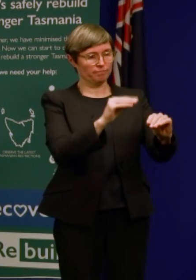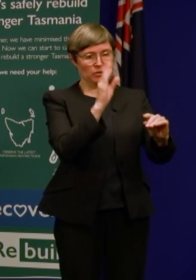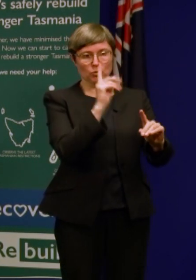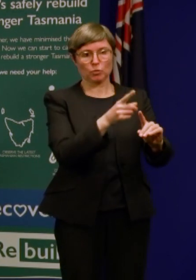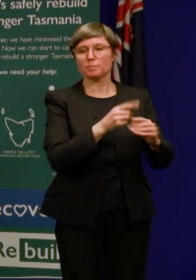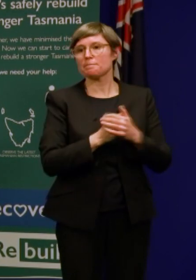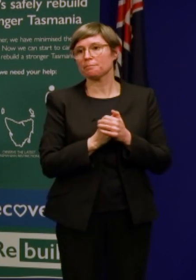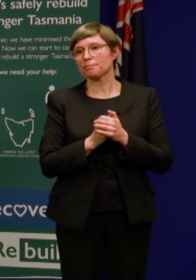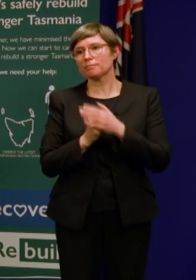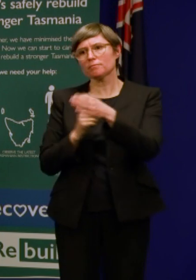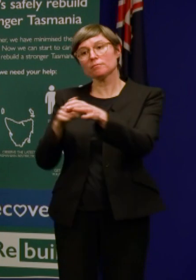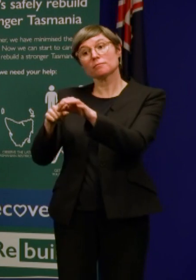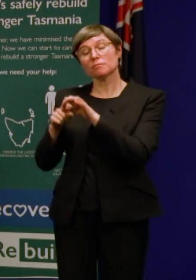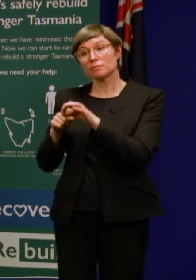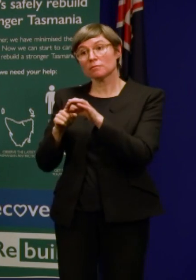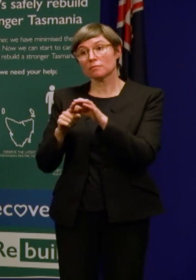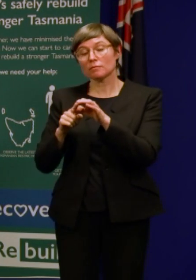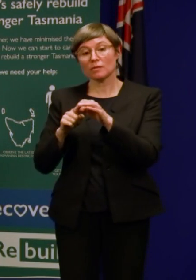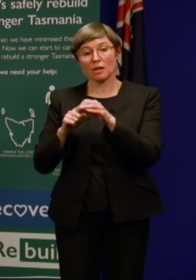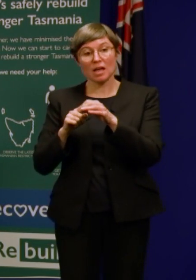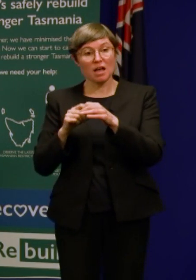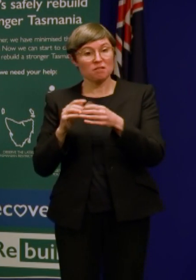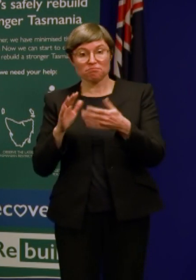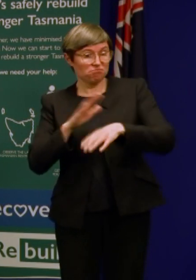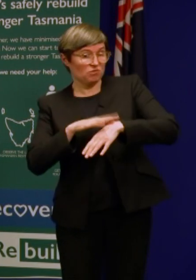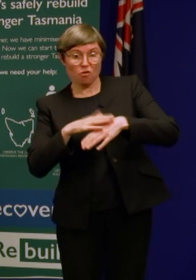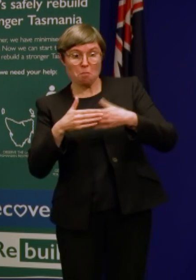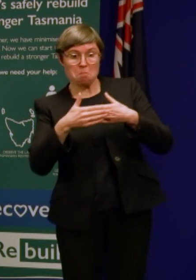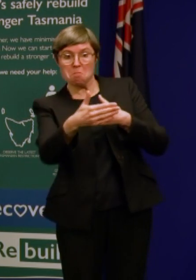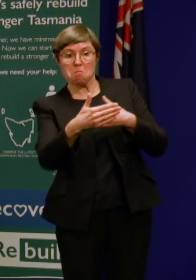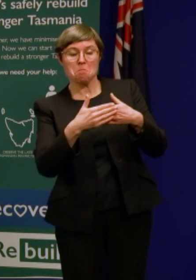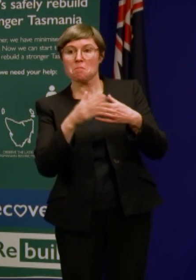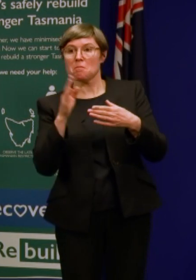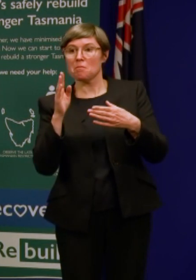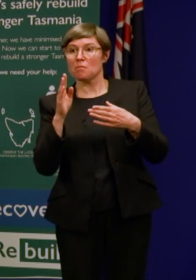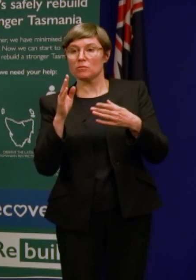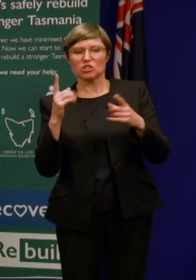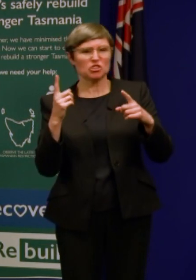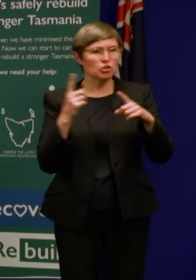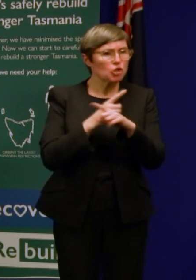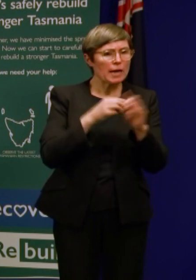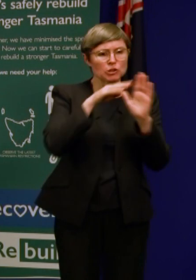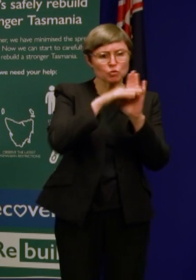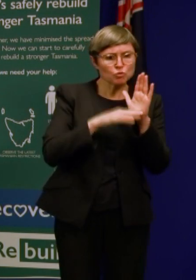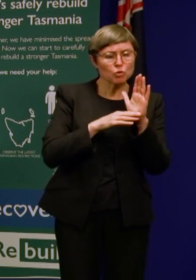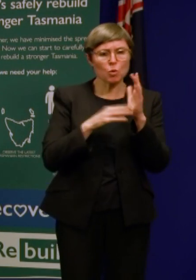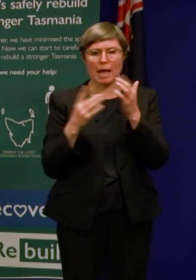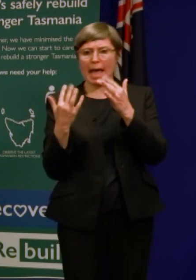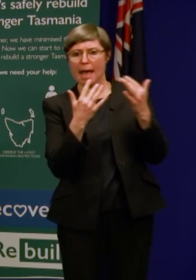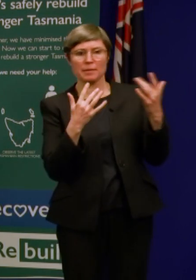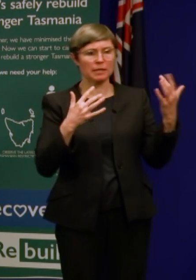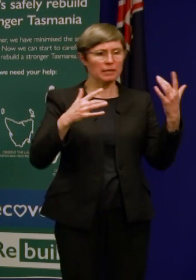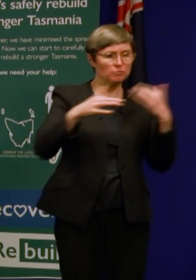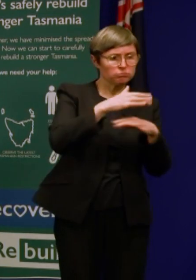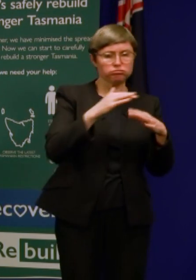or how long do you think it's likely before we move into a changed gathering restrictions again where we allow more people over at